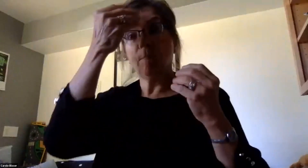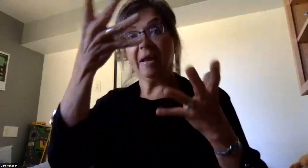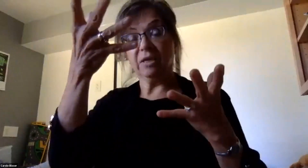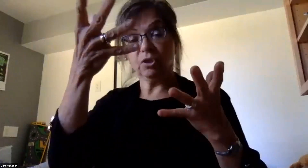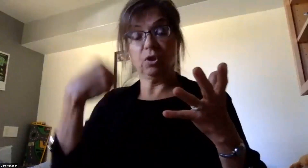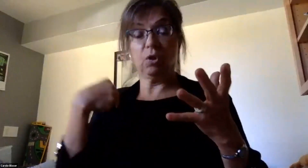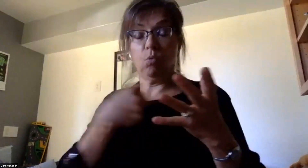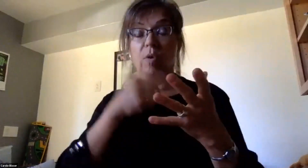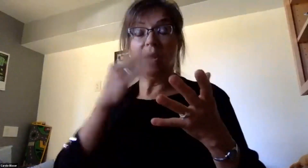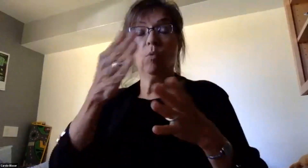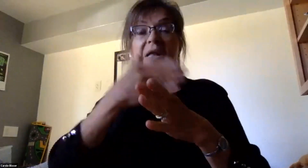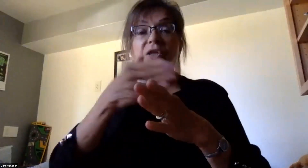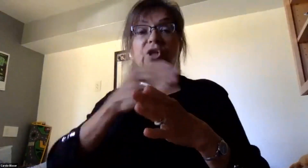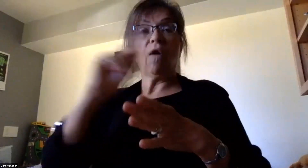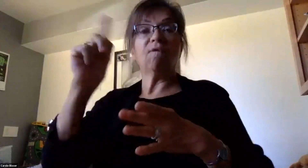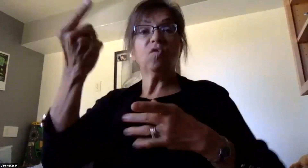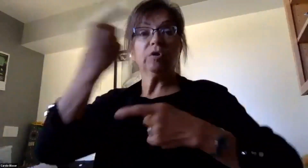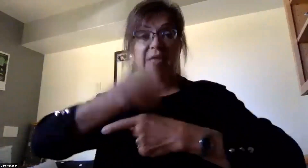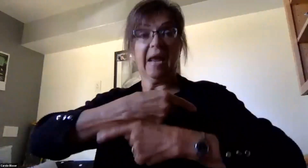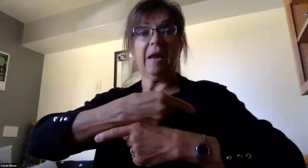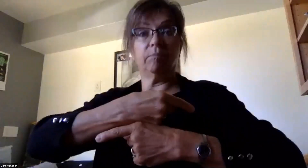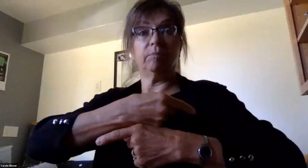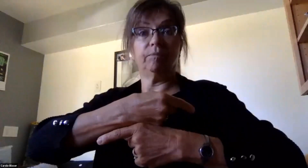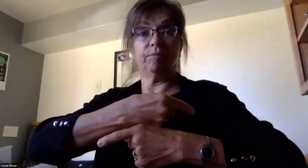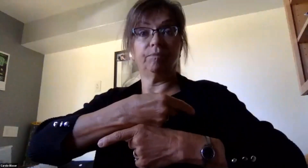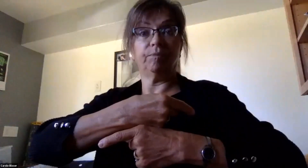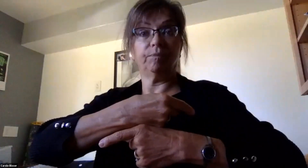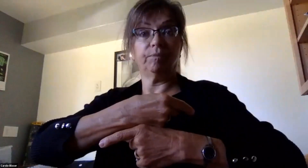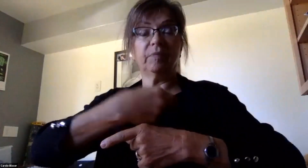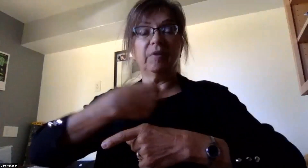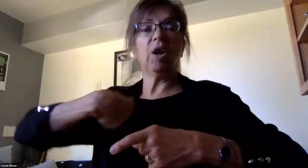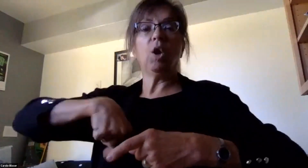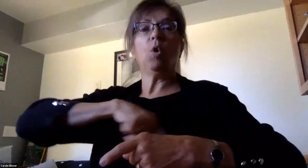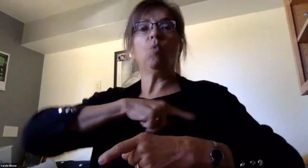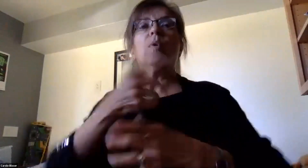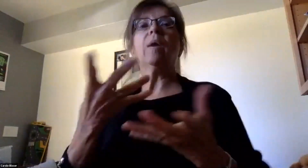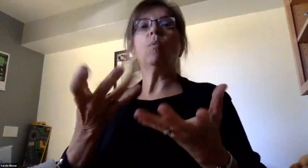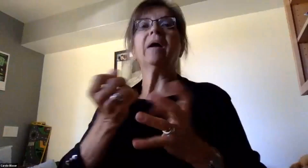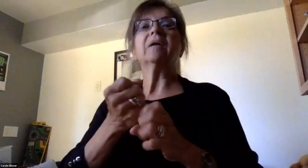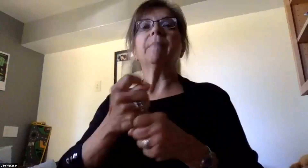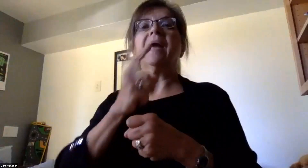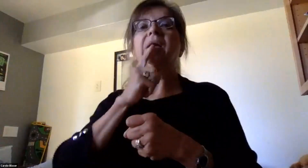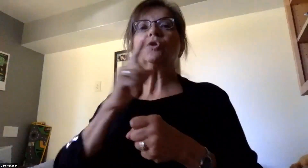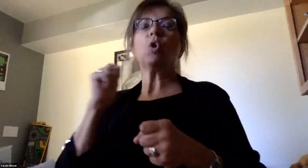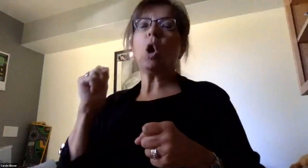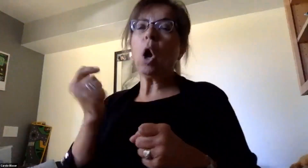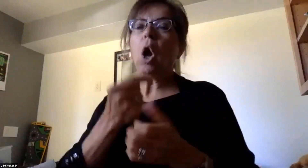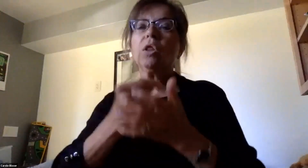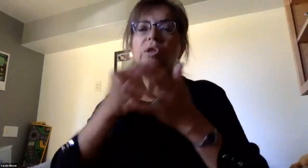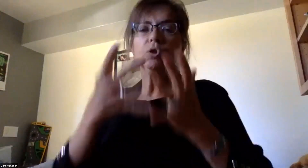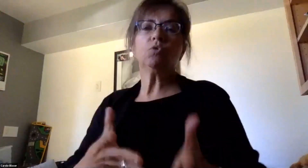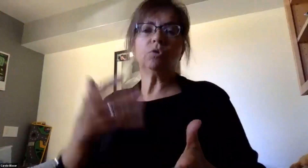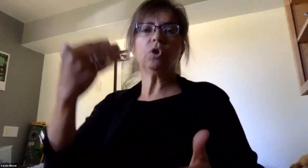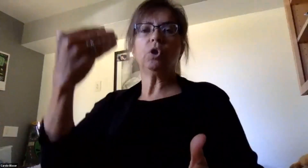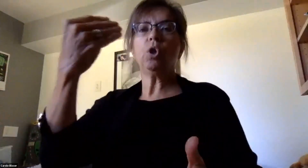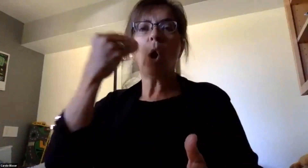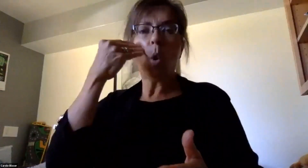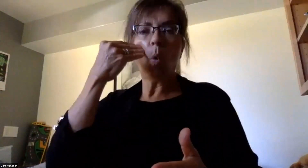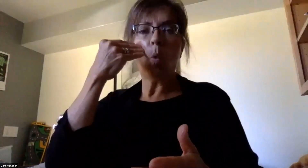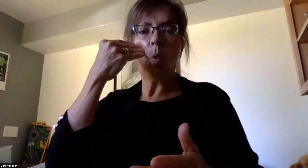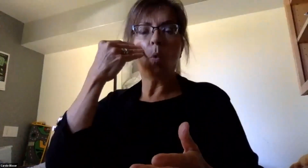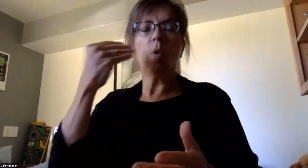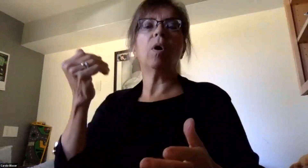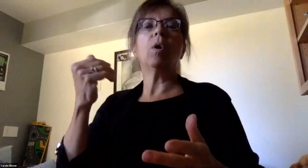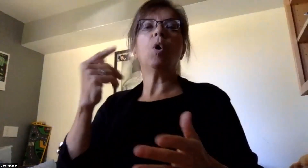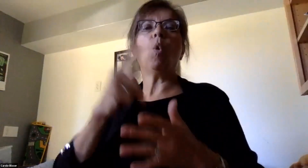shared with students on their first day of school. We want to make sure that all of our students are fully aware of the